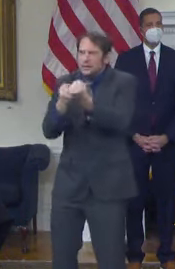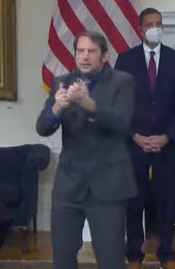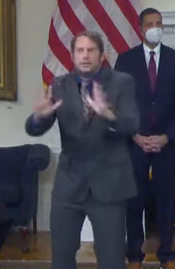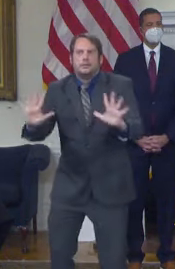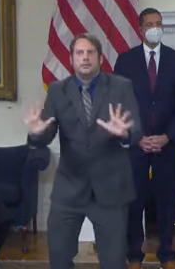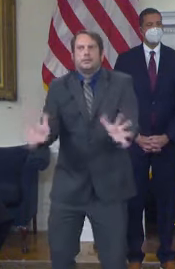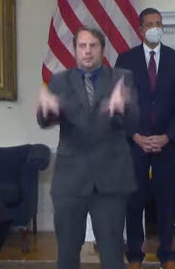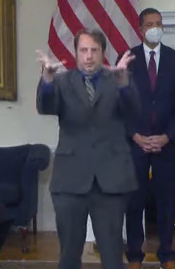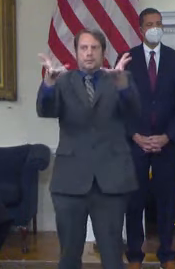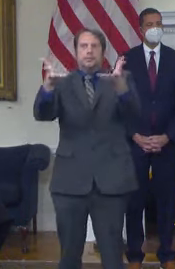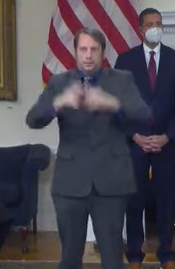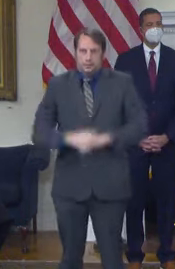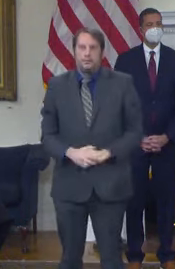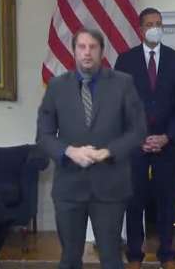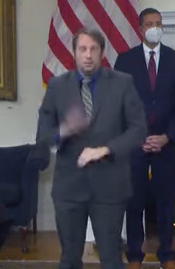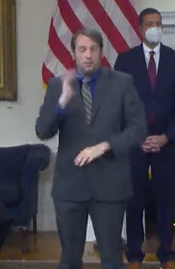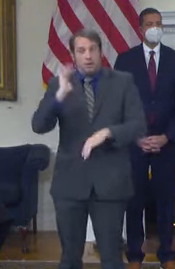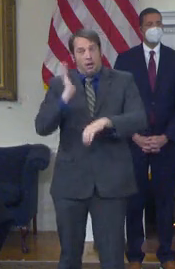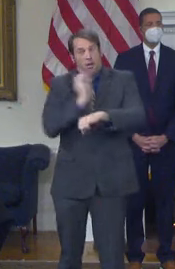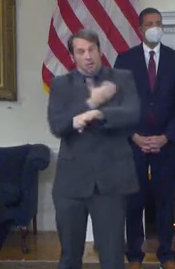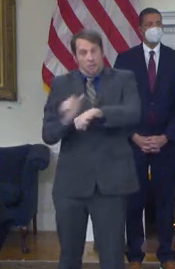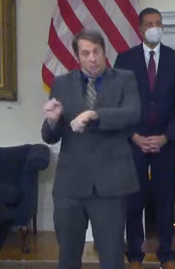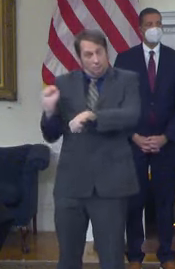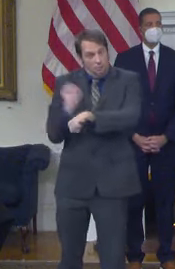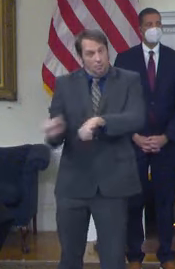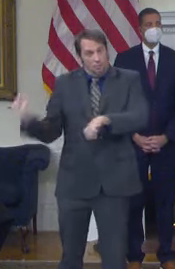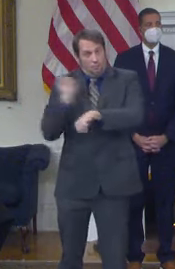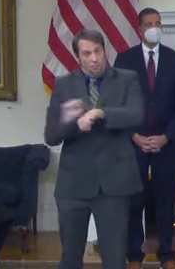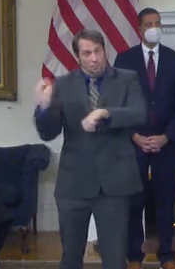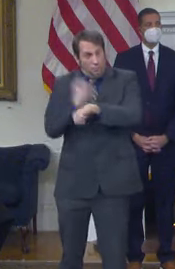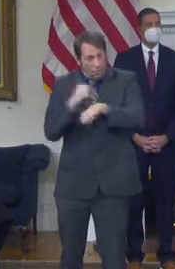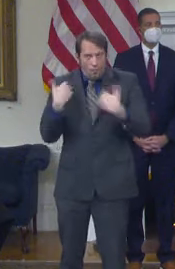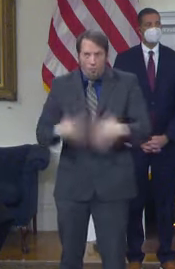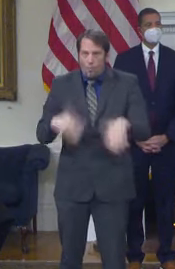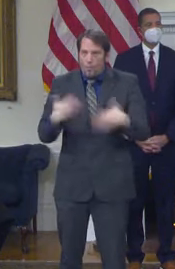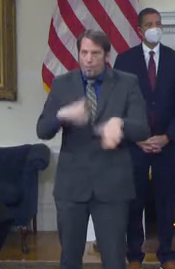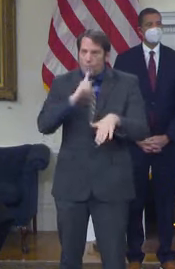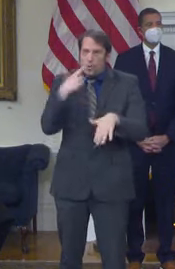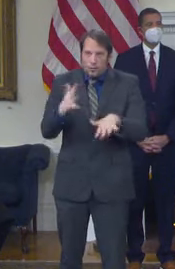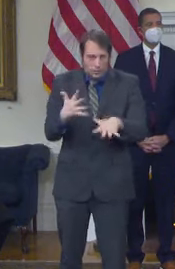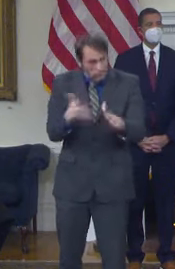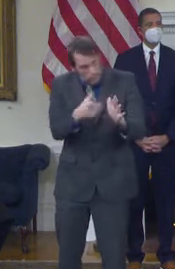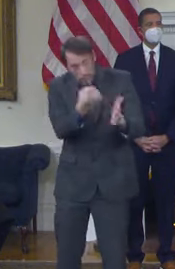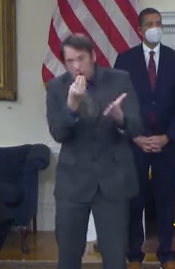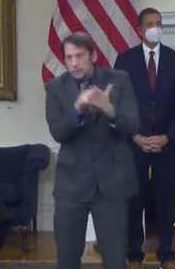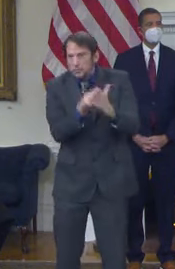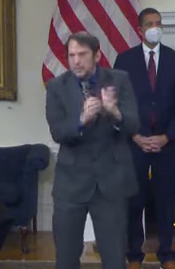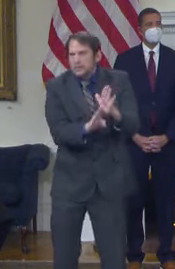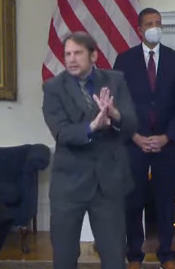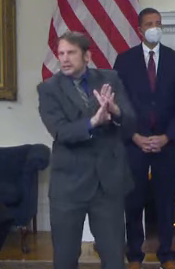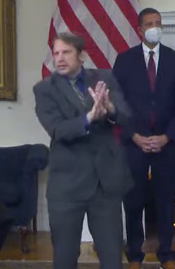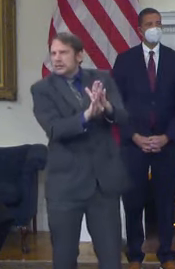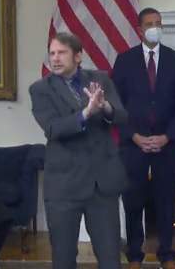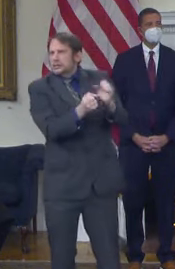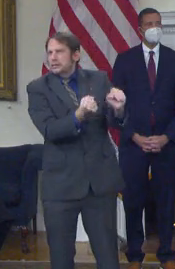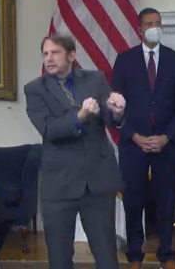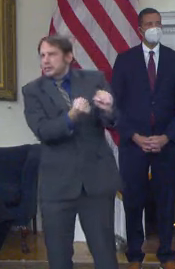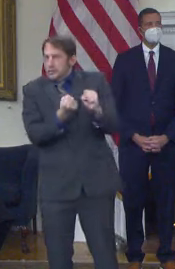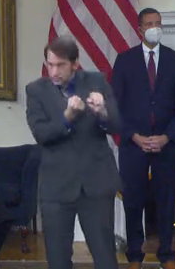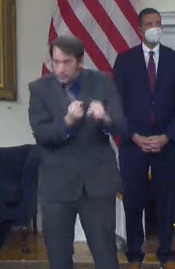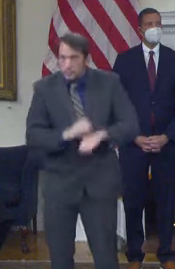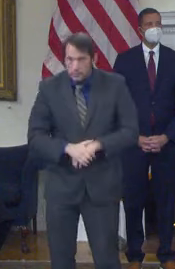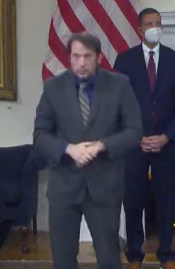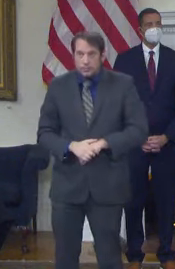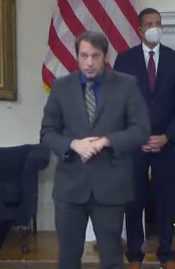strong health and economic recovery, last fall I was able to report that tax